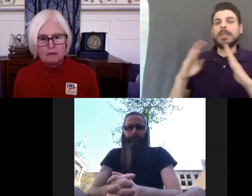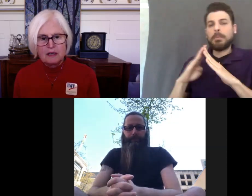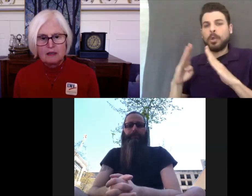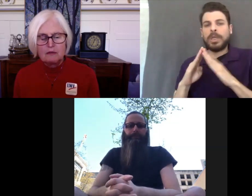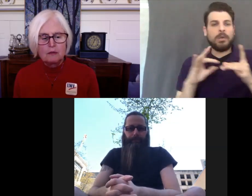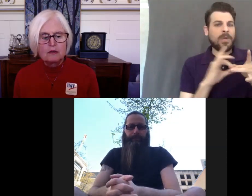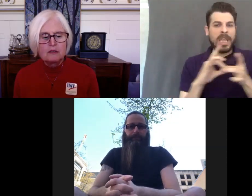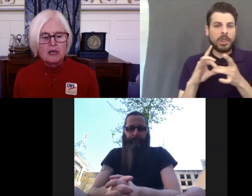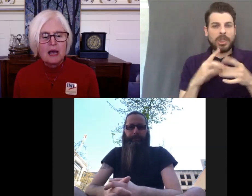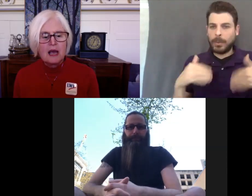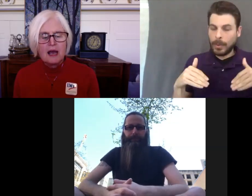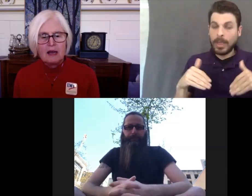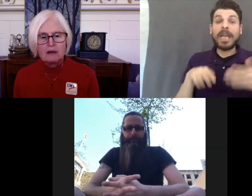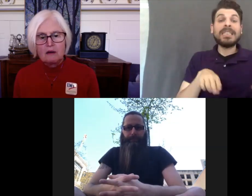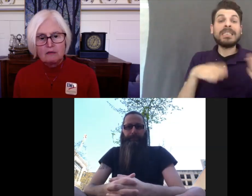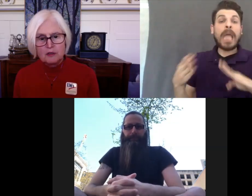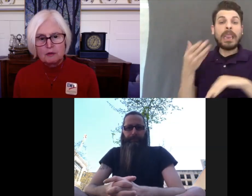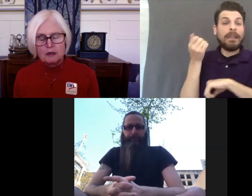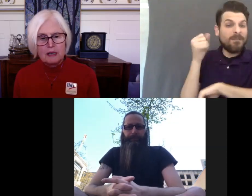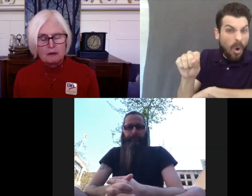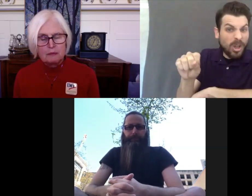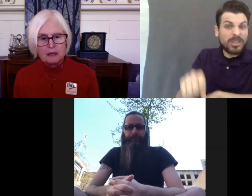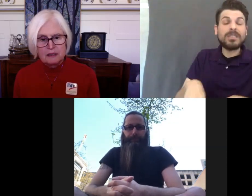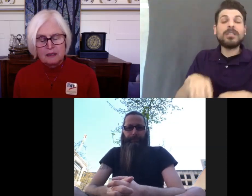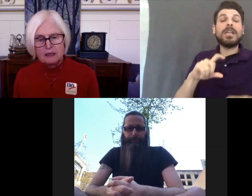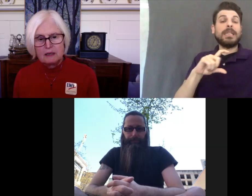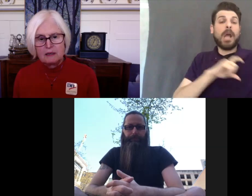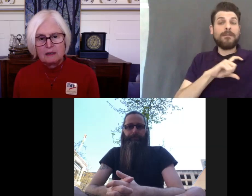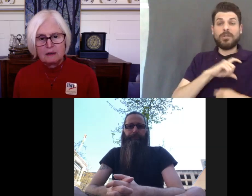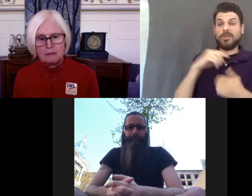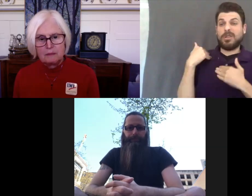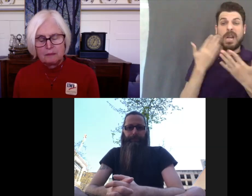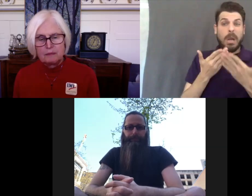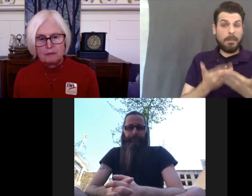the use of deadly force, and officer accountability?